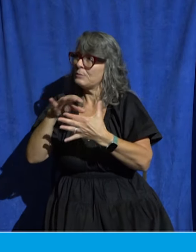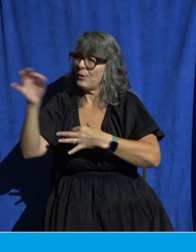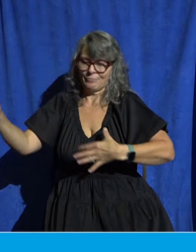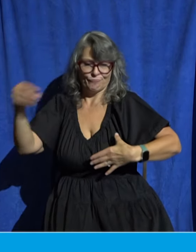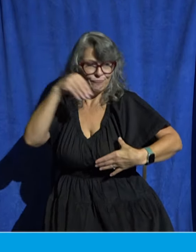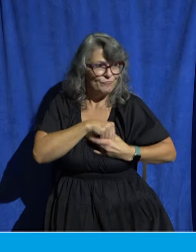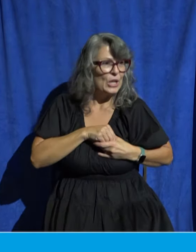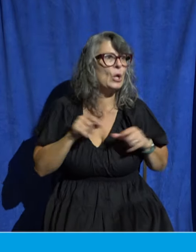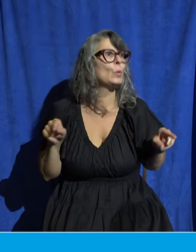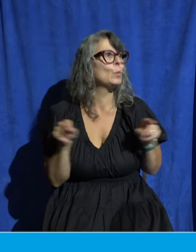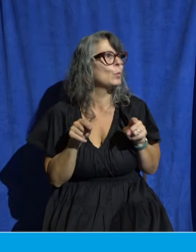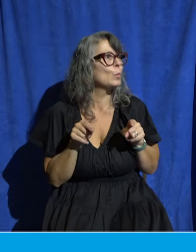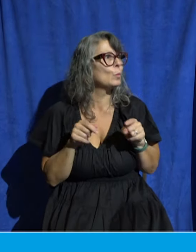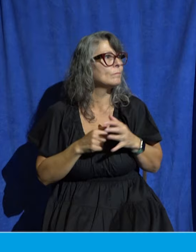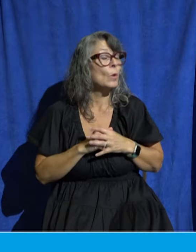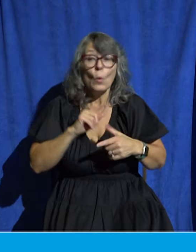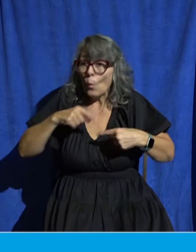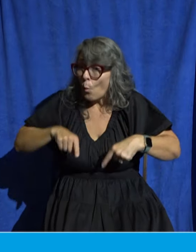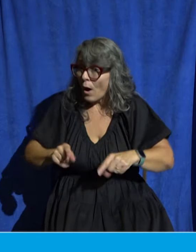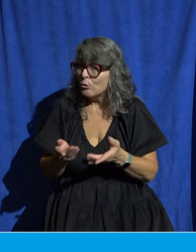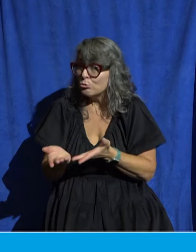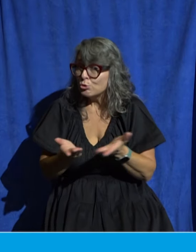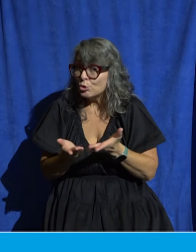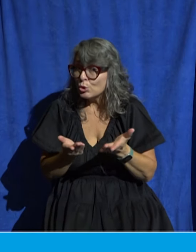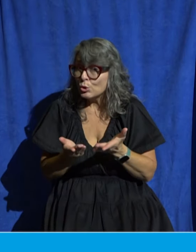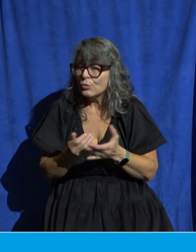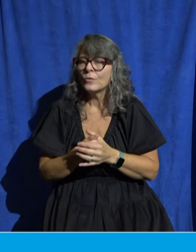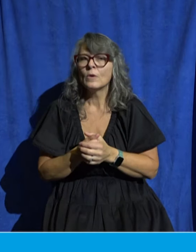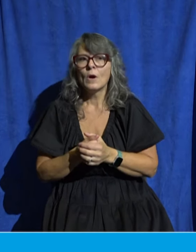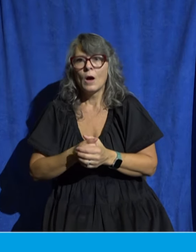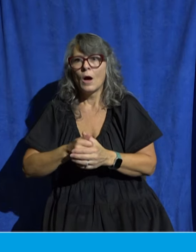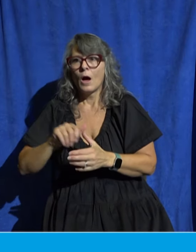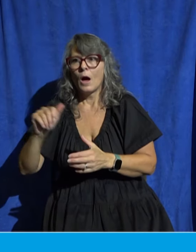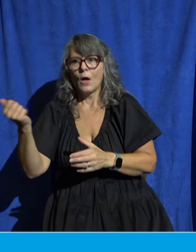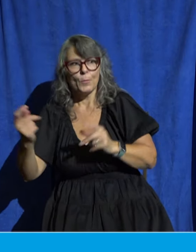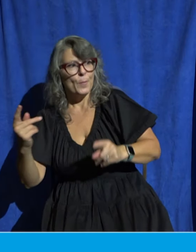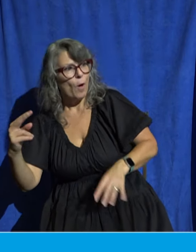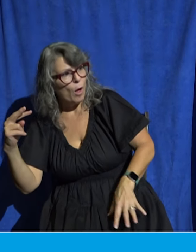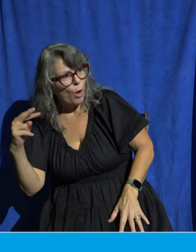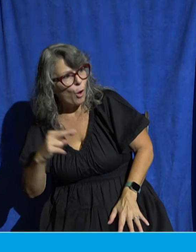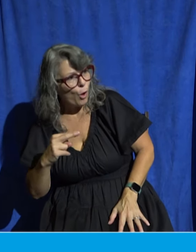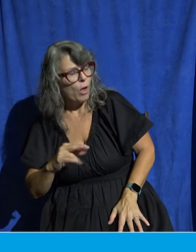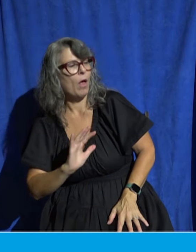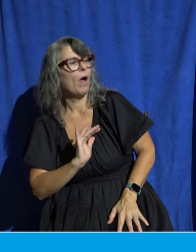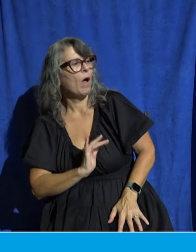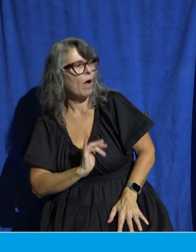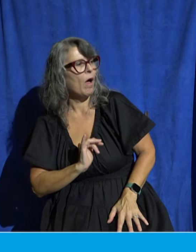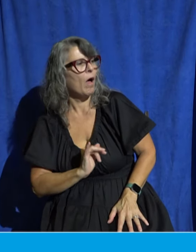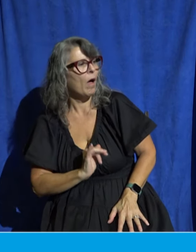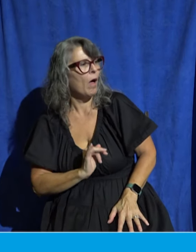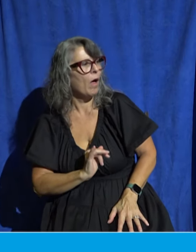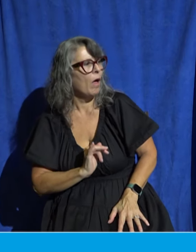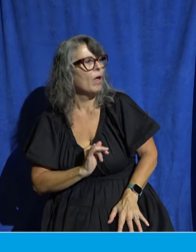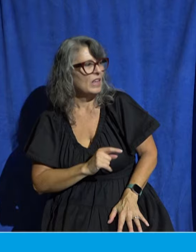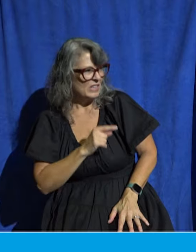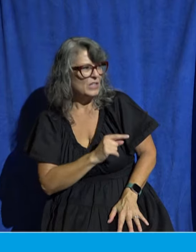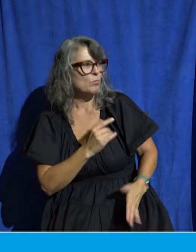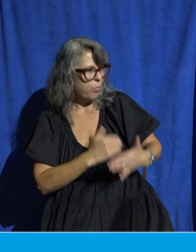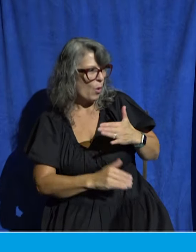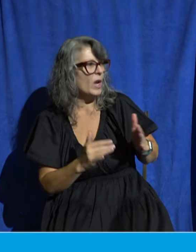And as you serve others in the church will see evidence of your salvation through your gifting. This is actually why